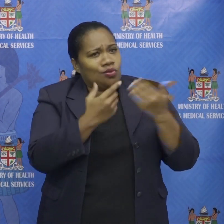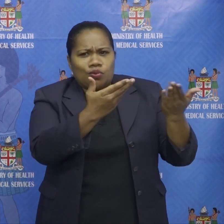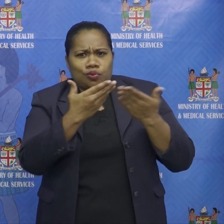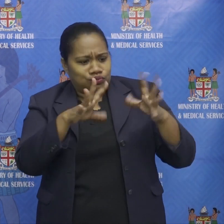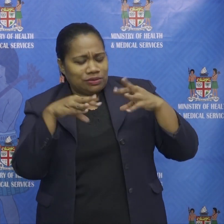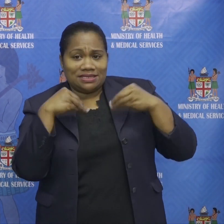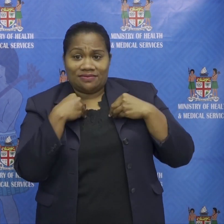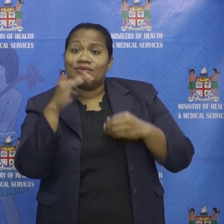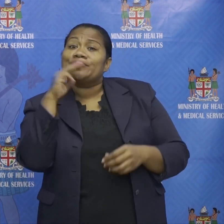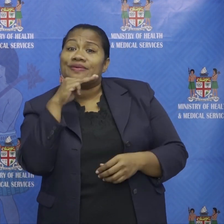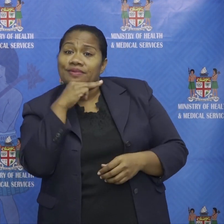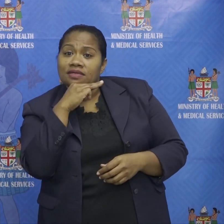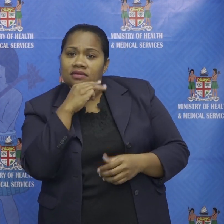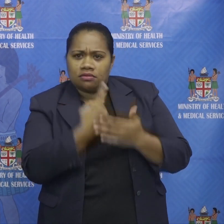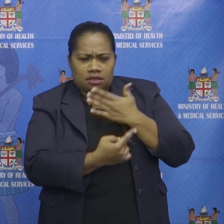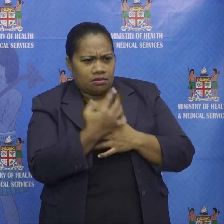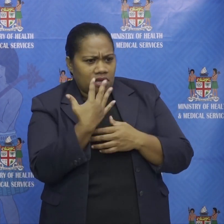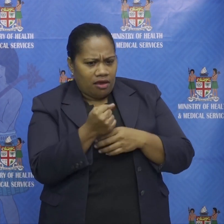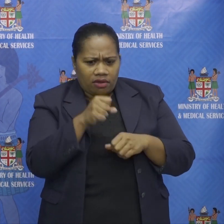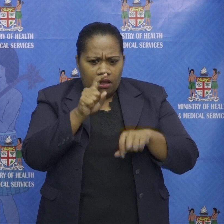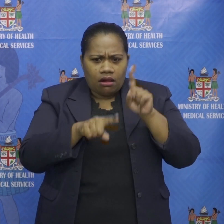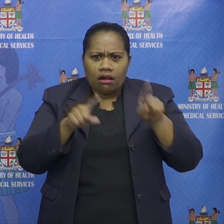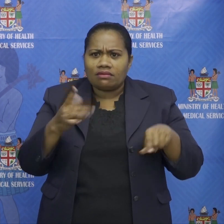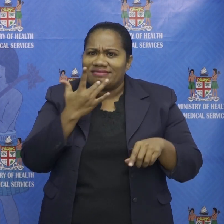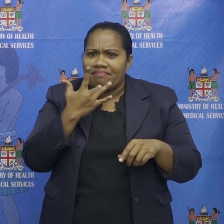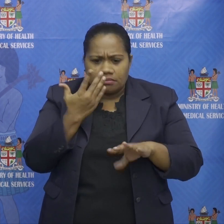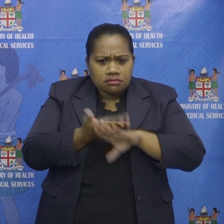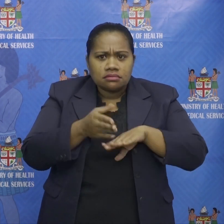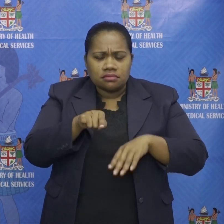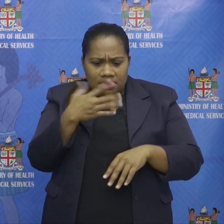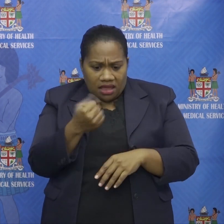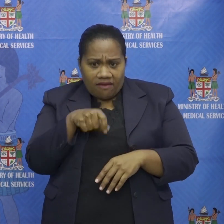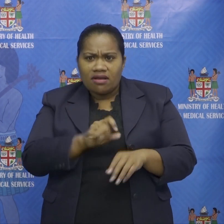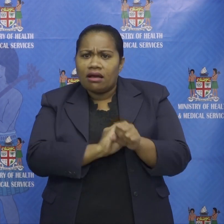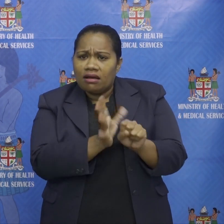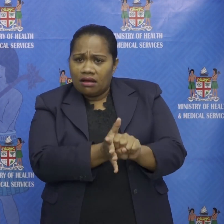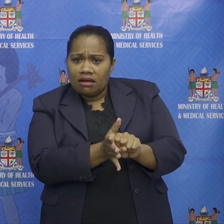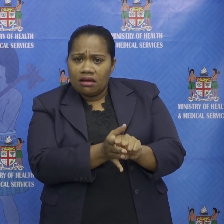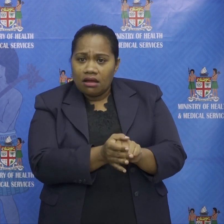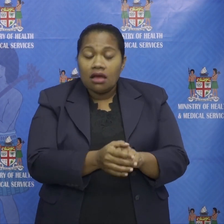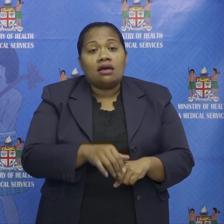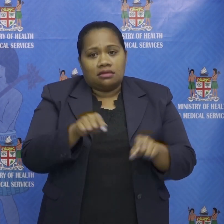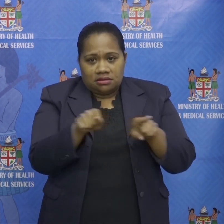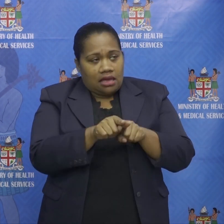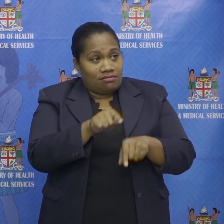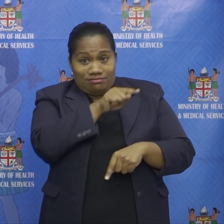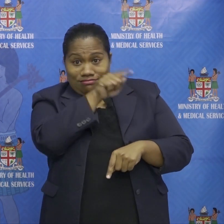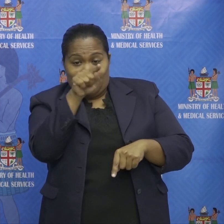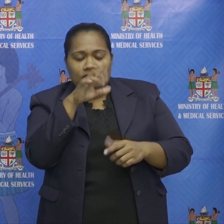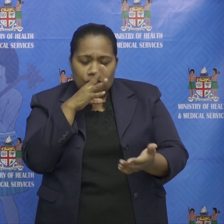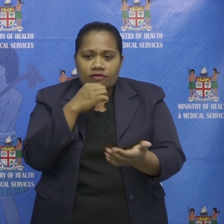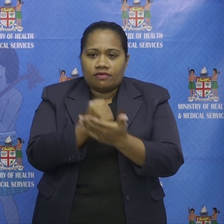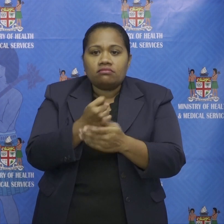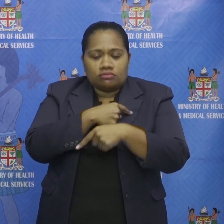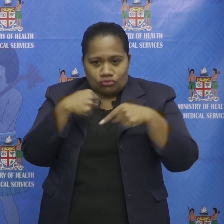confirmed a frightening new variant they also confirmed that we were on the right track in terms of our containment